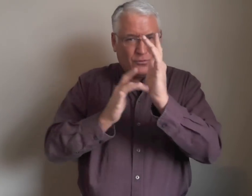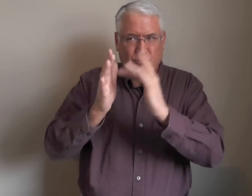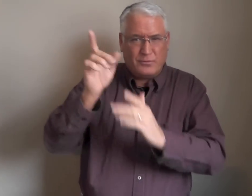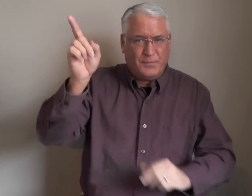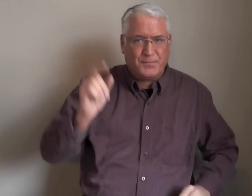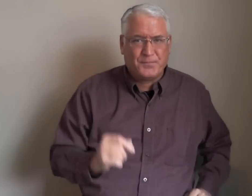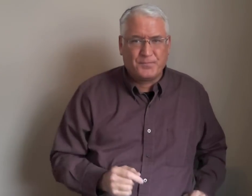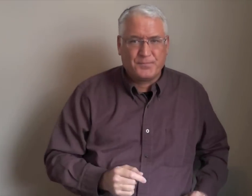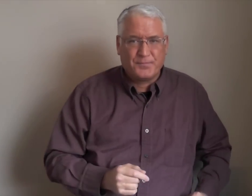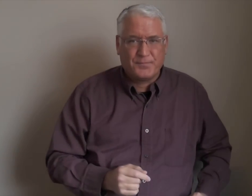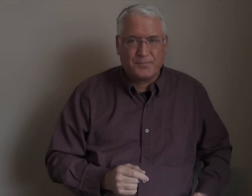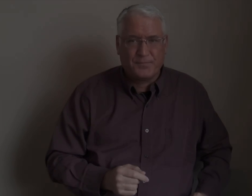more like Christ.